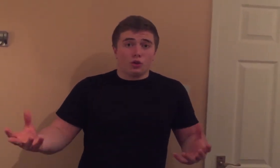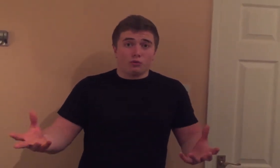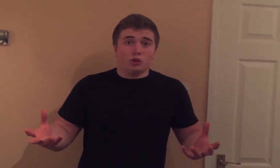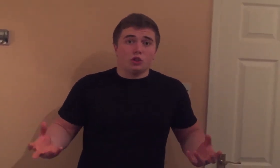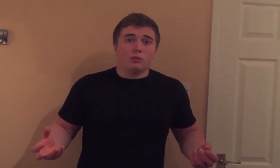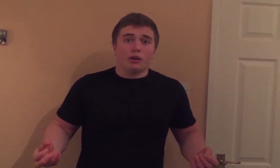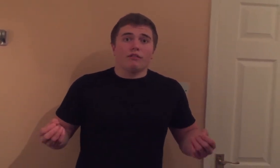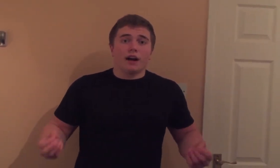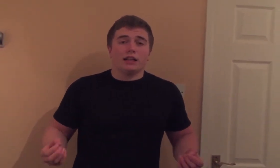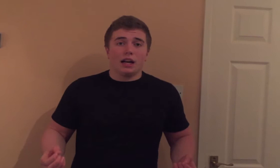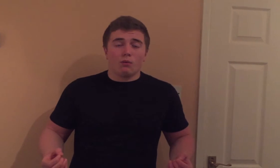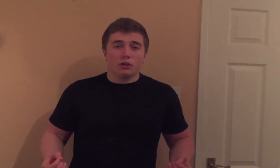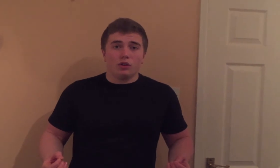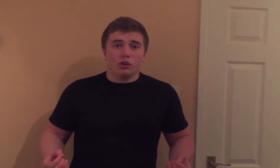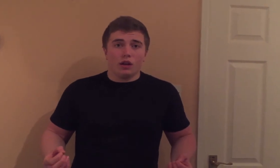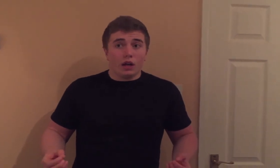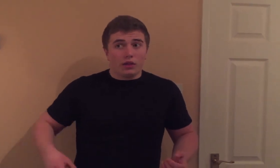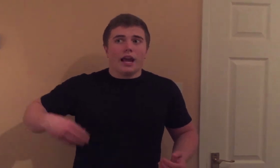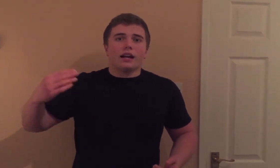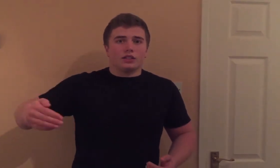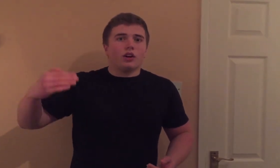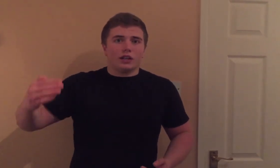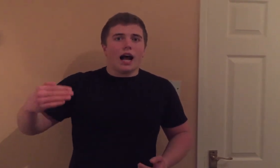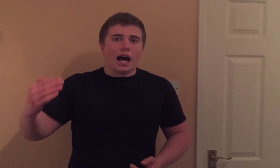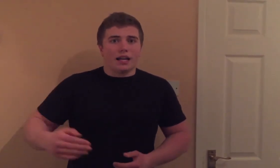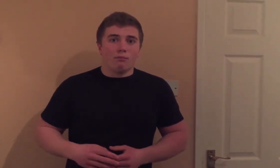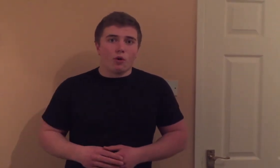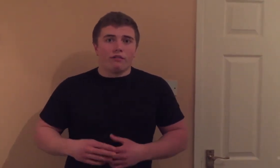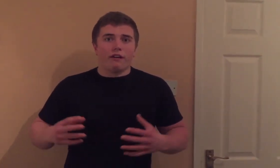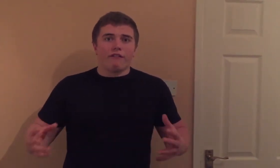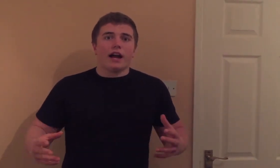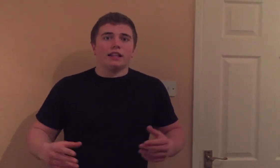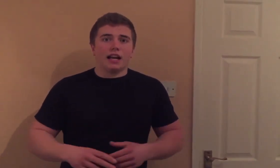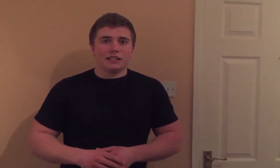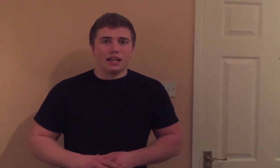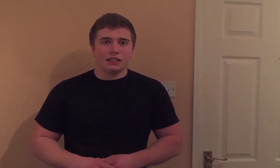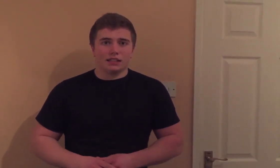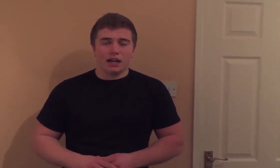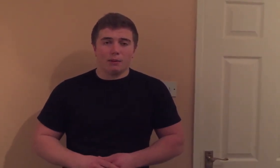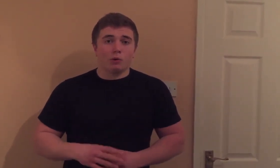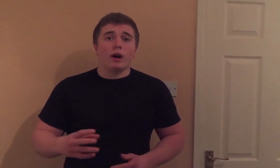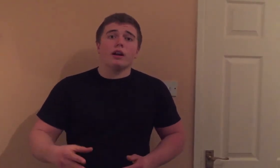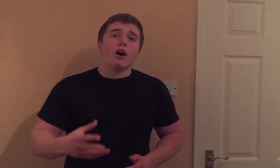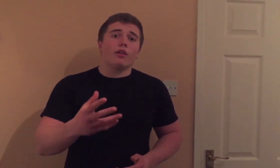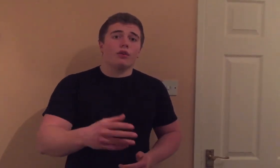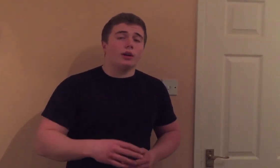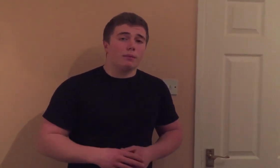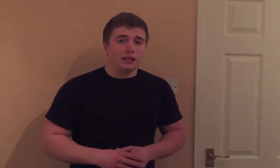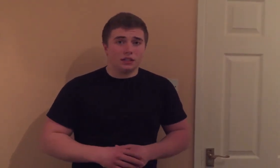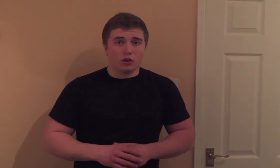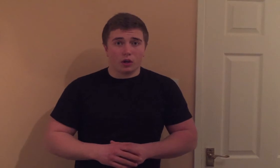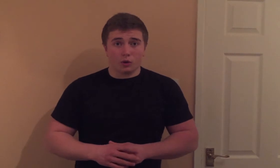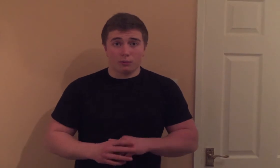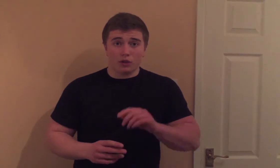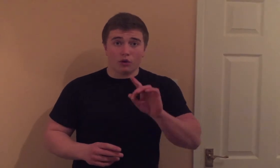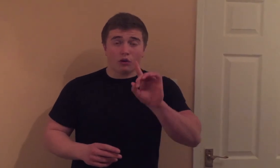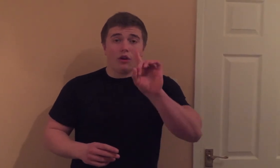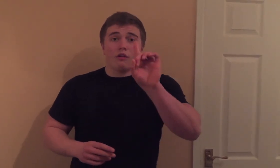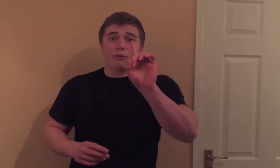to and reducing the amount of fat that I want to, then I'll start to add in more if I find that that's necessary. But right now, 30 minutes is all I'm going to be doing for